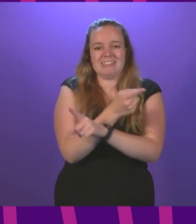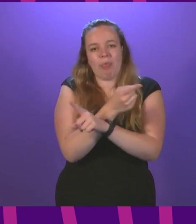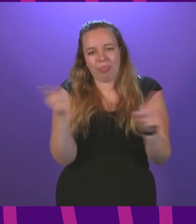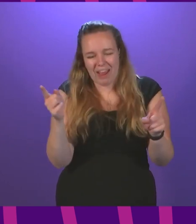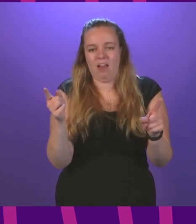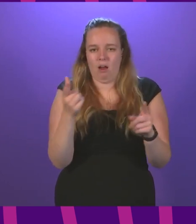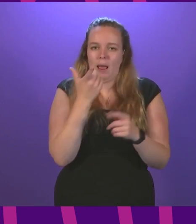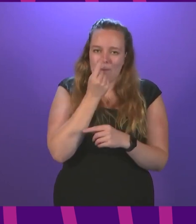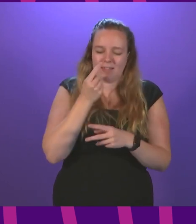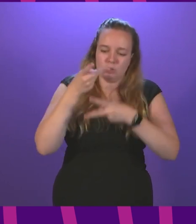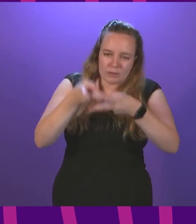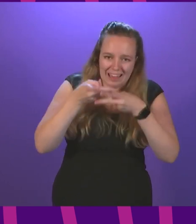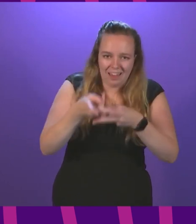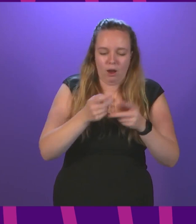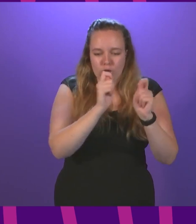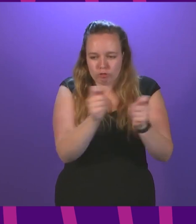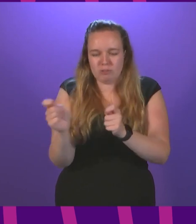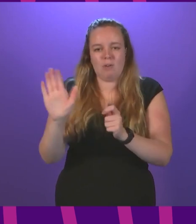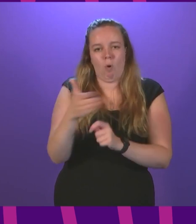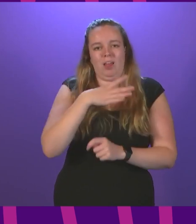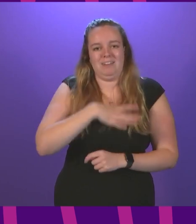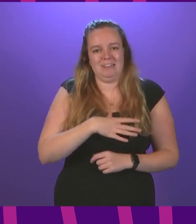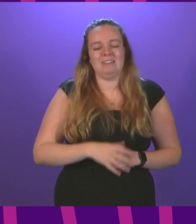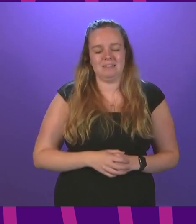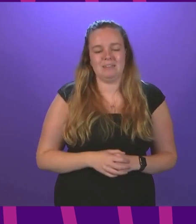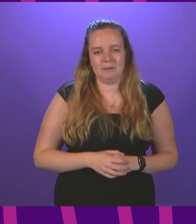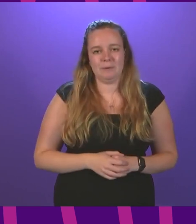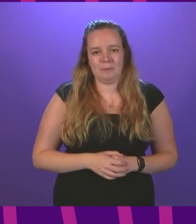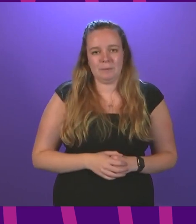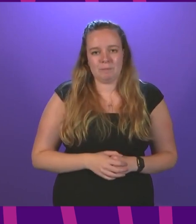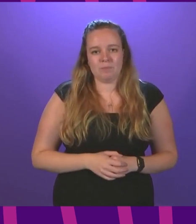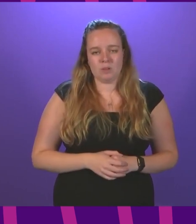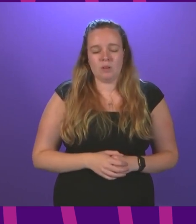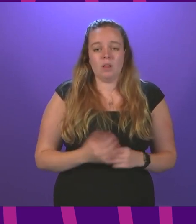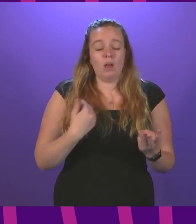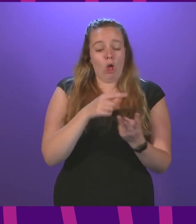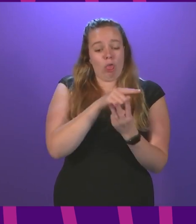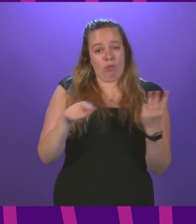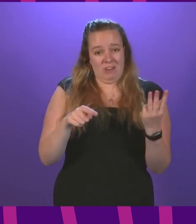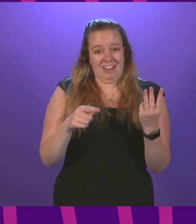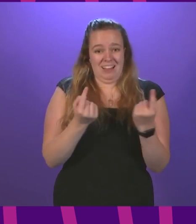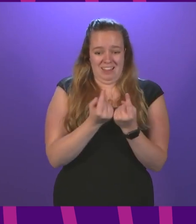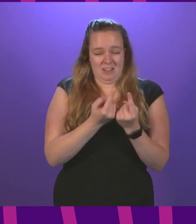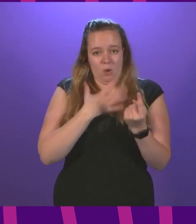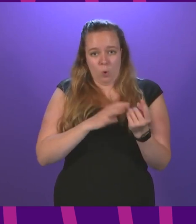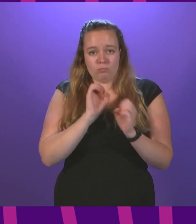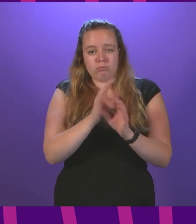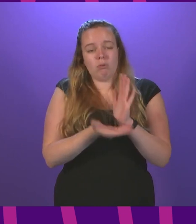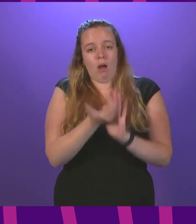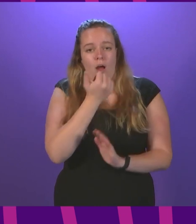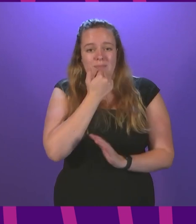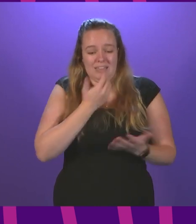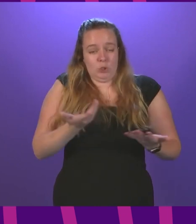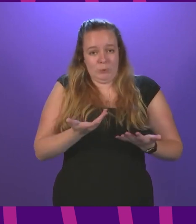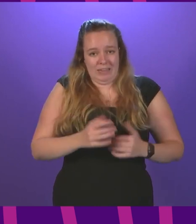capacity to provide care and treatment to everyone who needs it. There are three further issues I want to give an update on